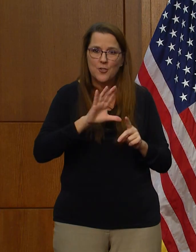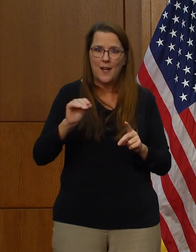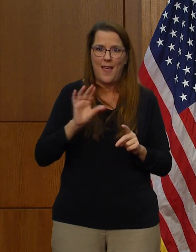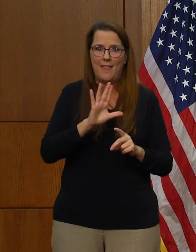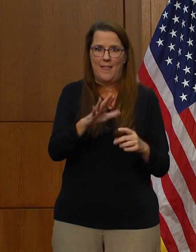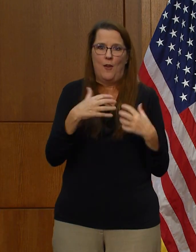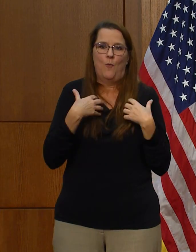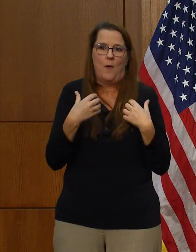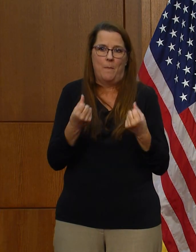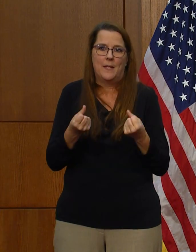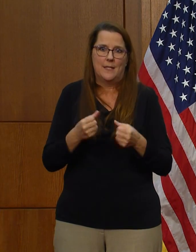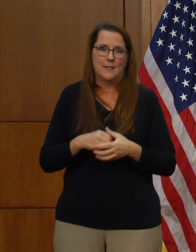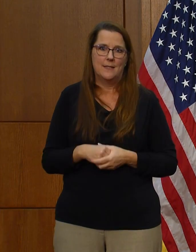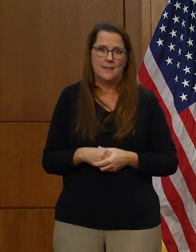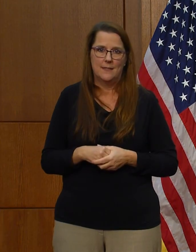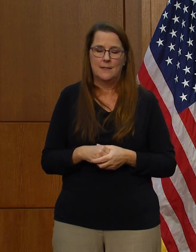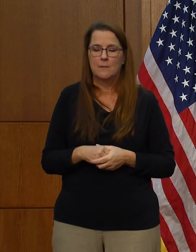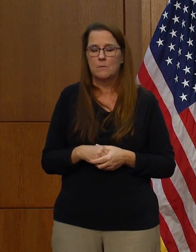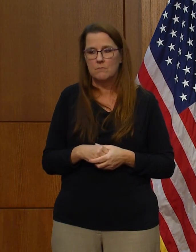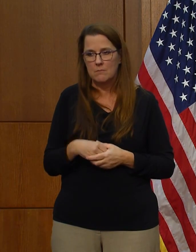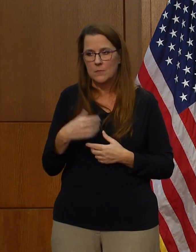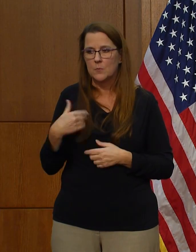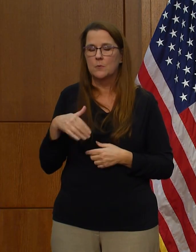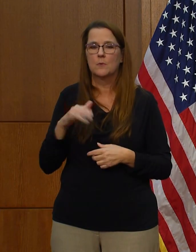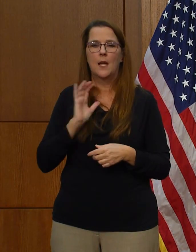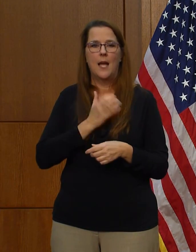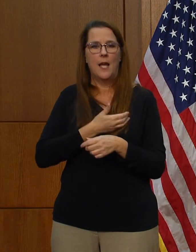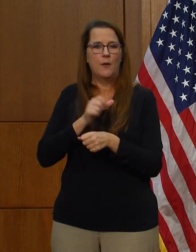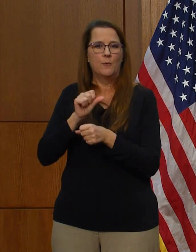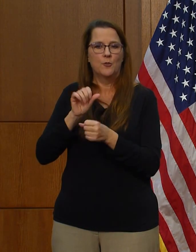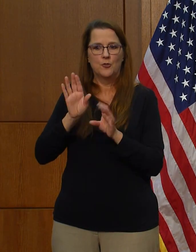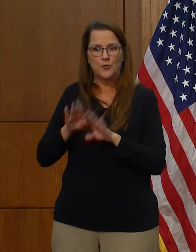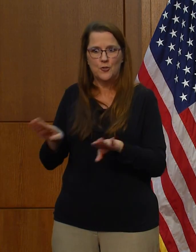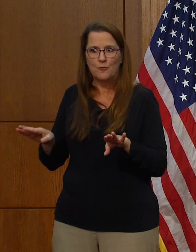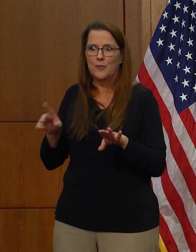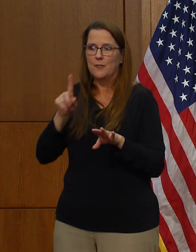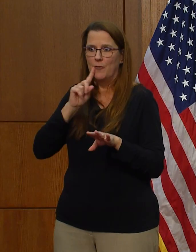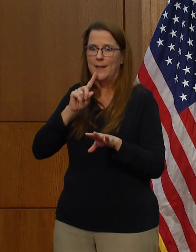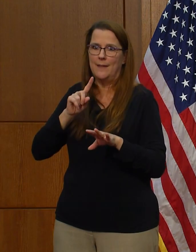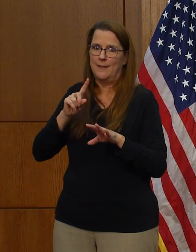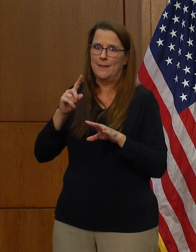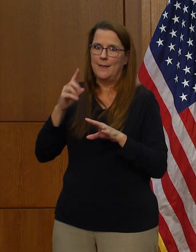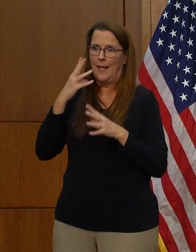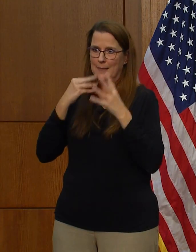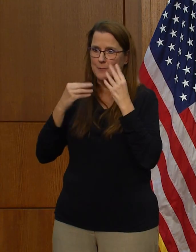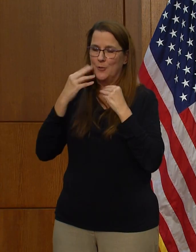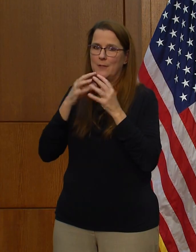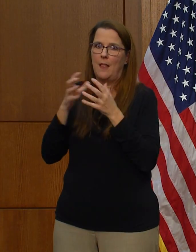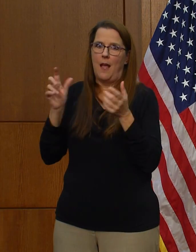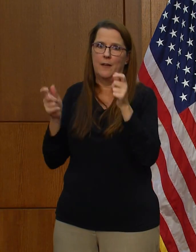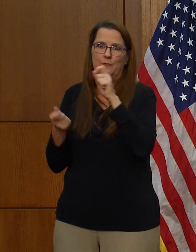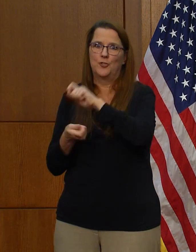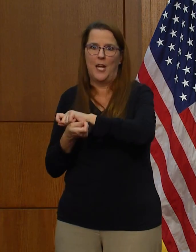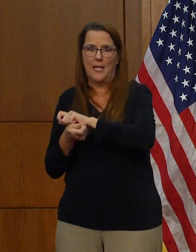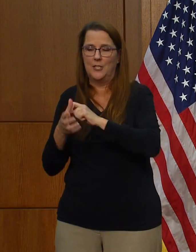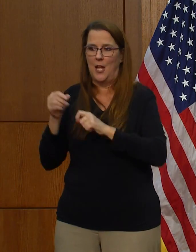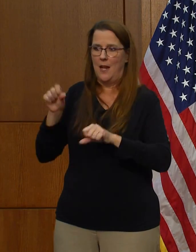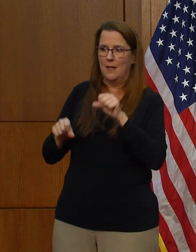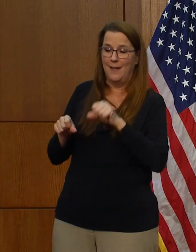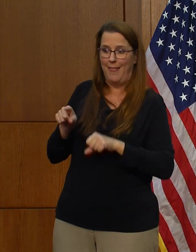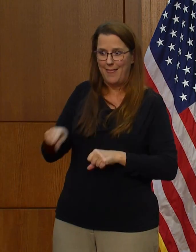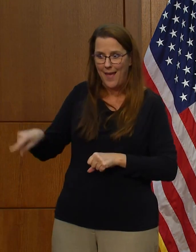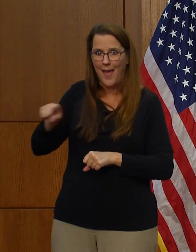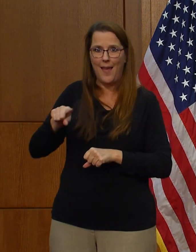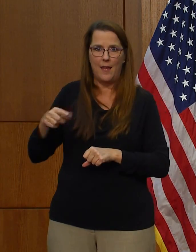Our children have endured a lot of change and uncertainty in this past year. They have been our champions,